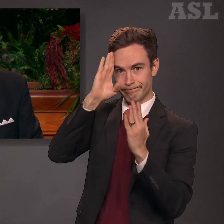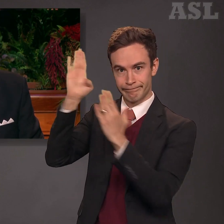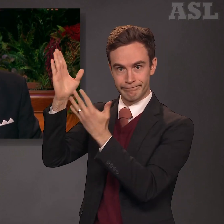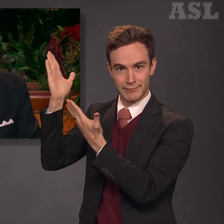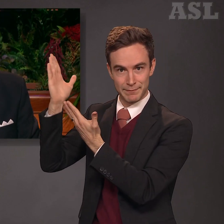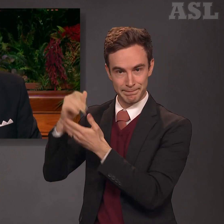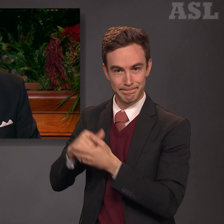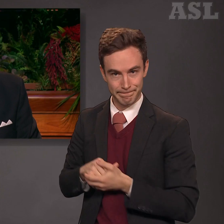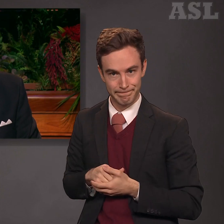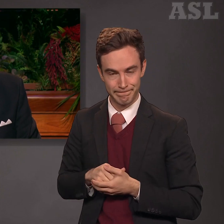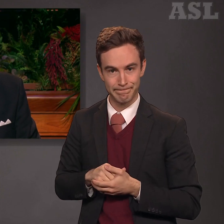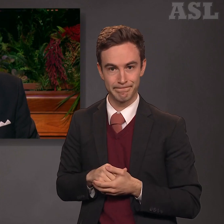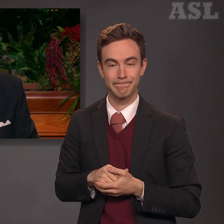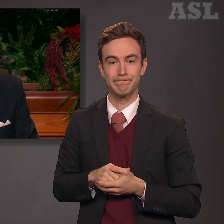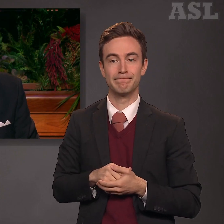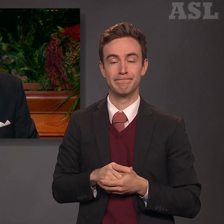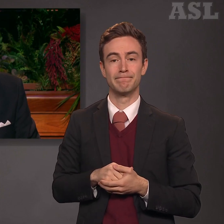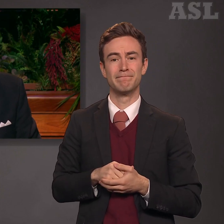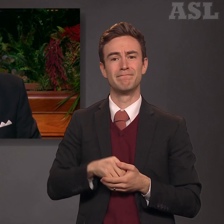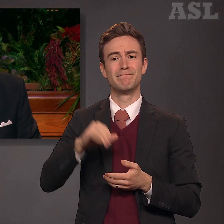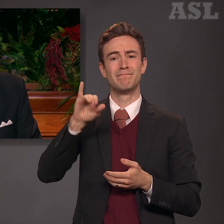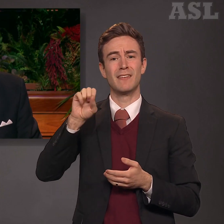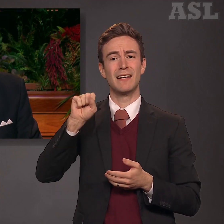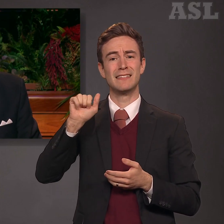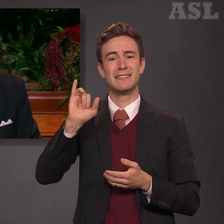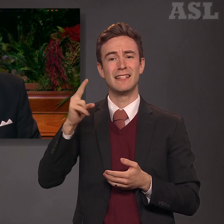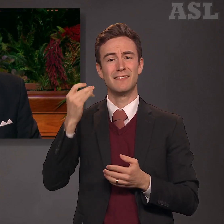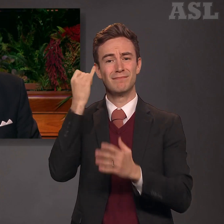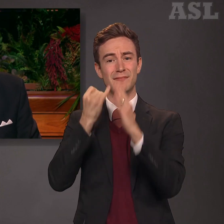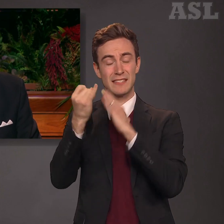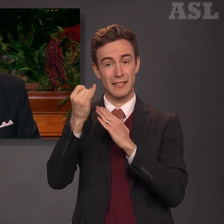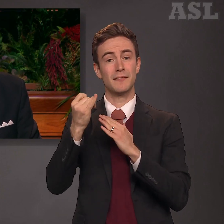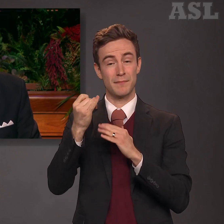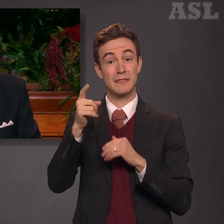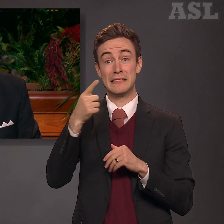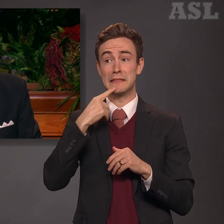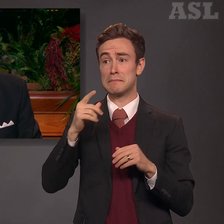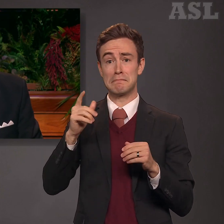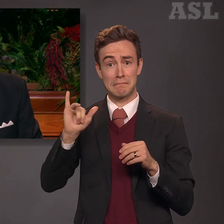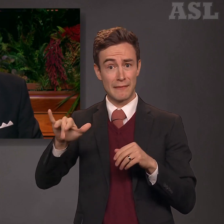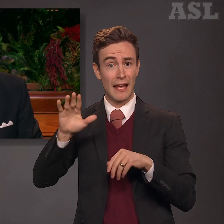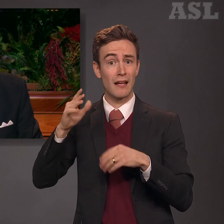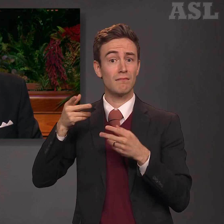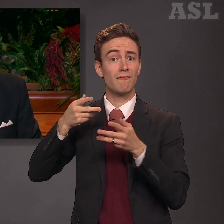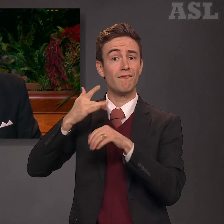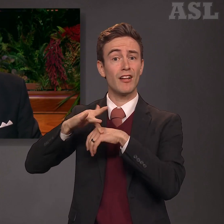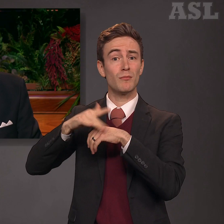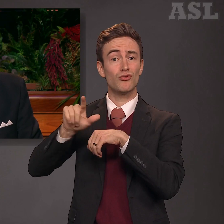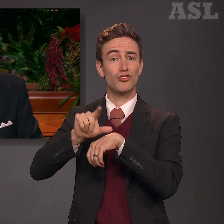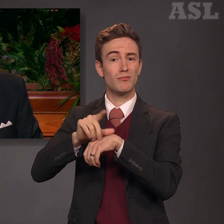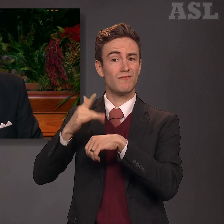Although Isaiah reassures us it is available without money and without price, and it is,